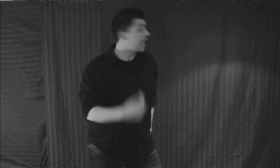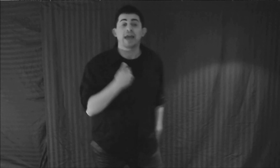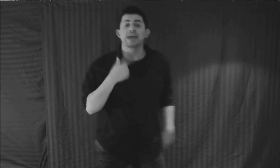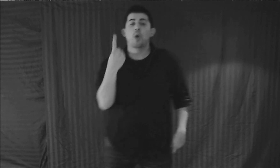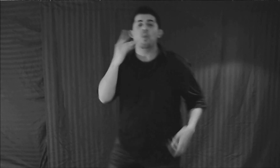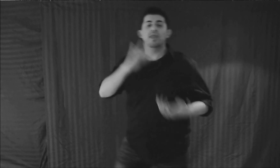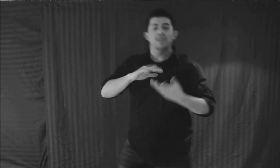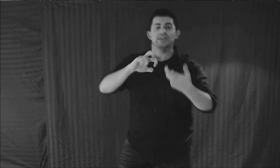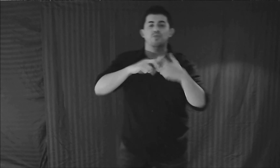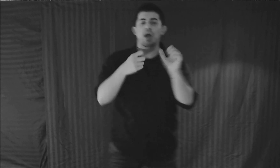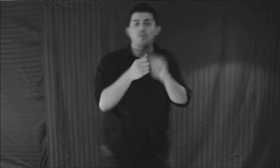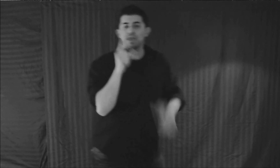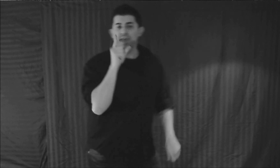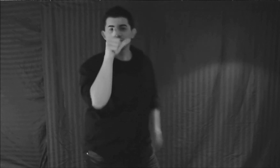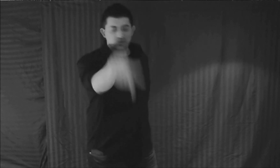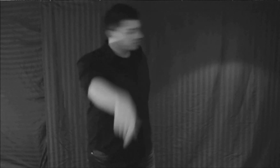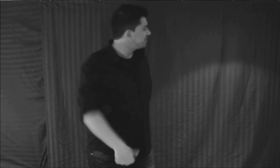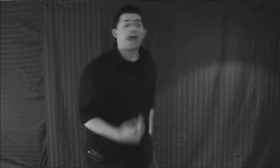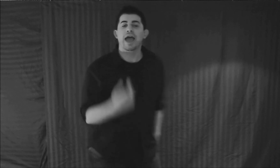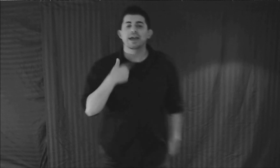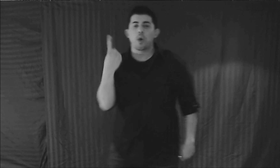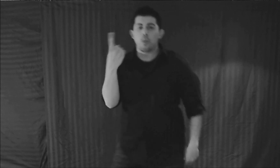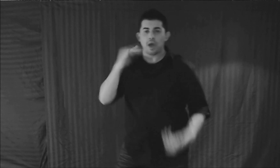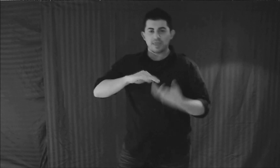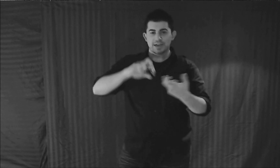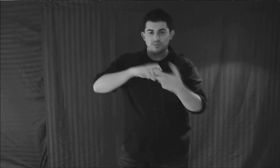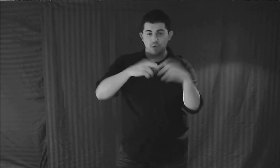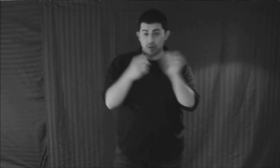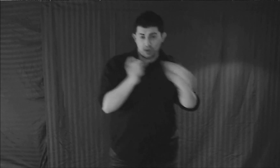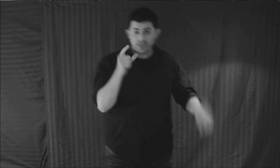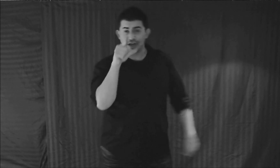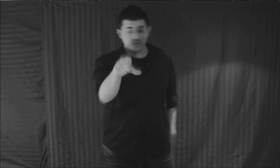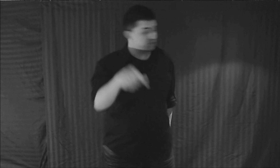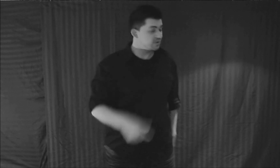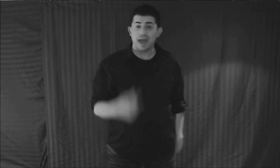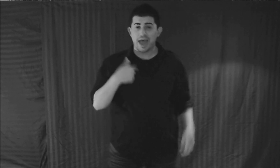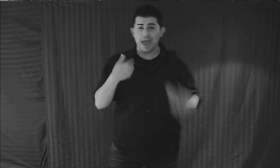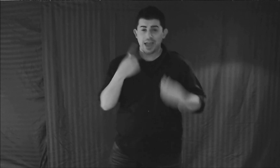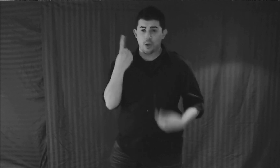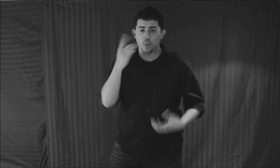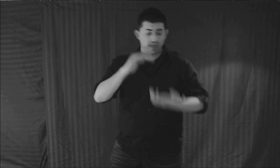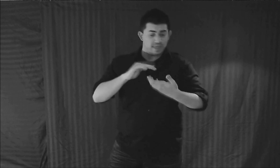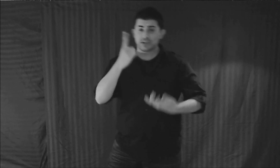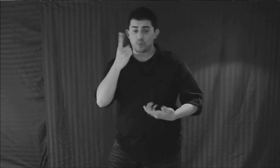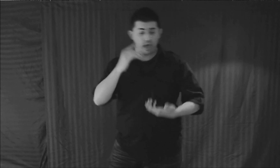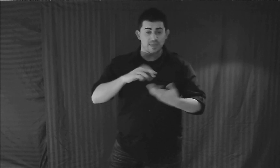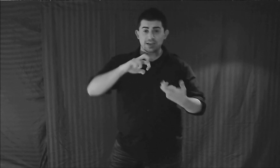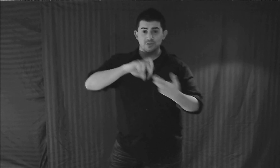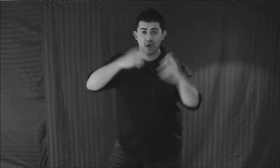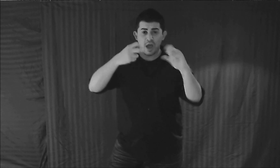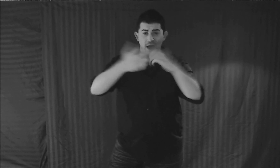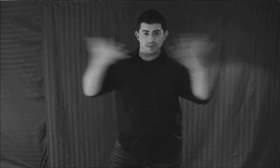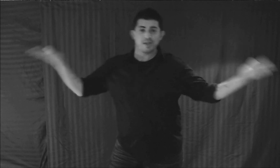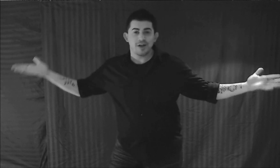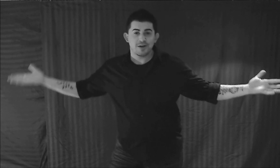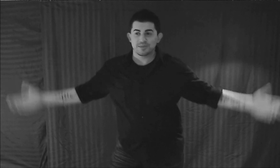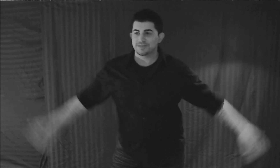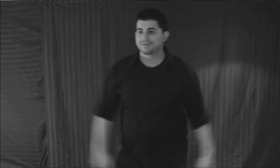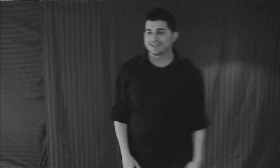I got one less-one less, Wow Oh, oh, oh, oh, oh